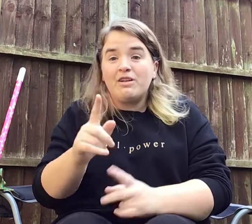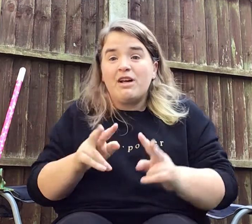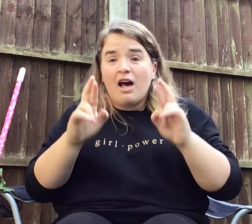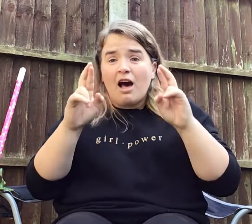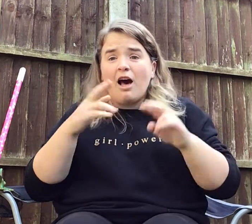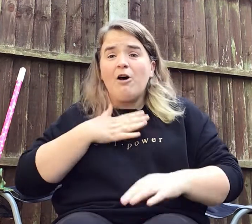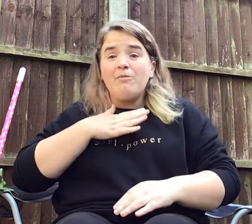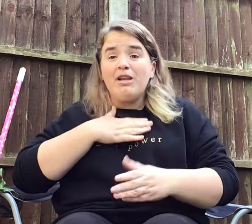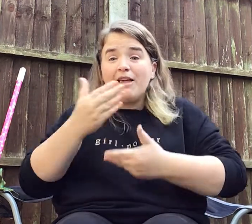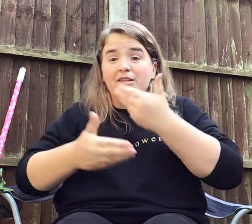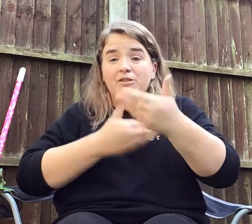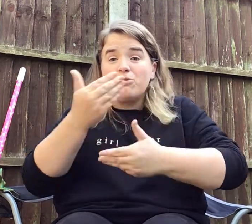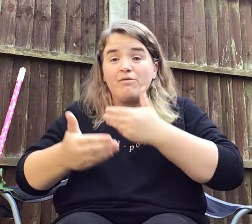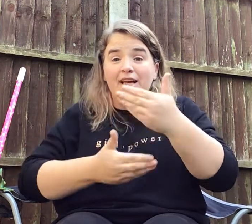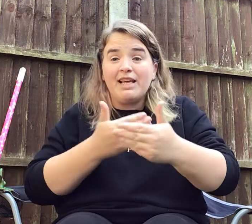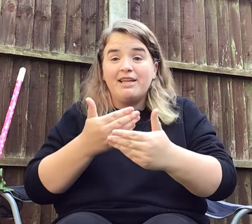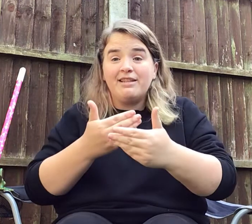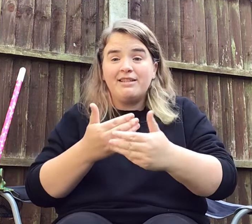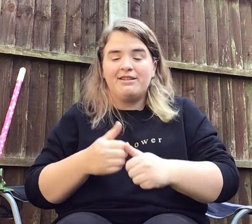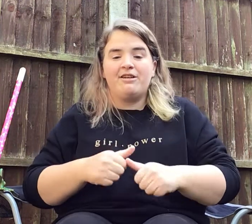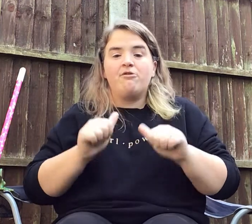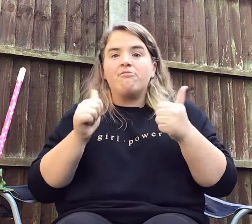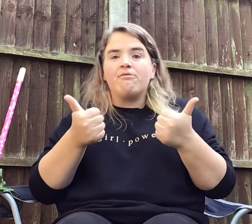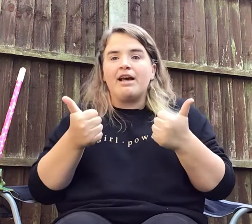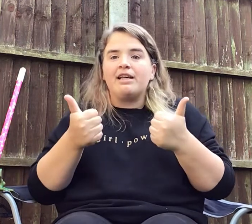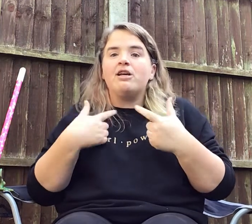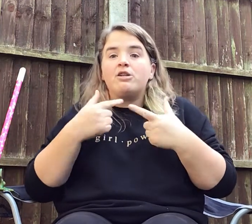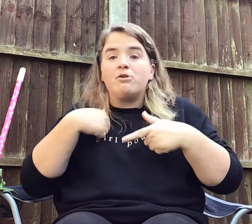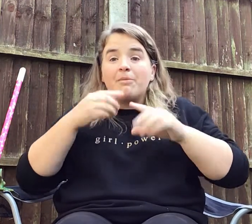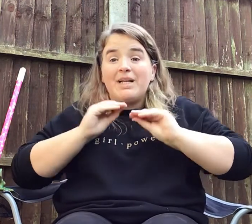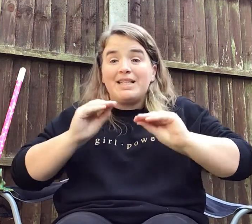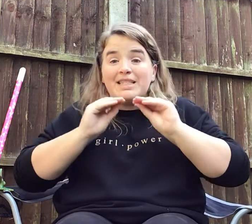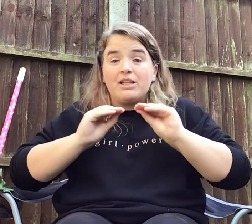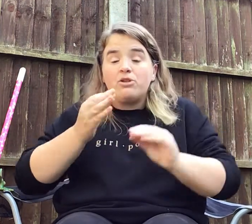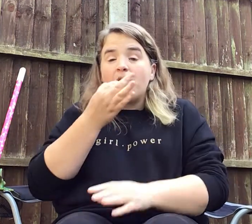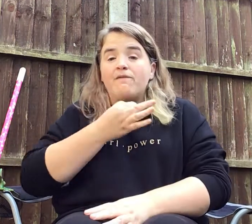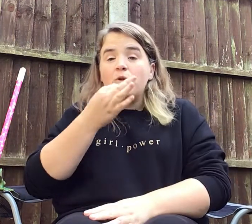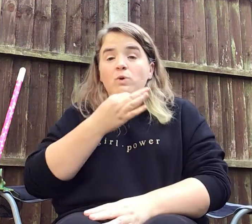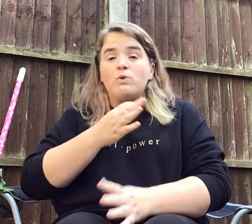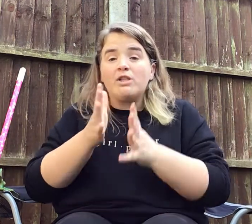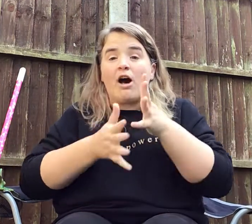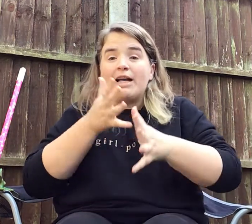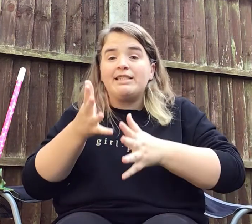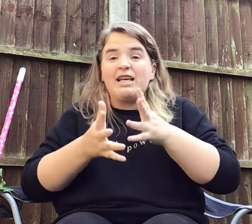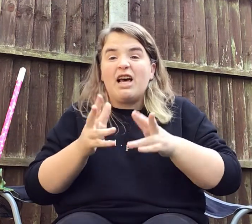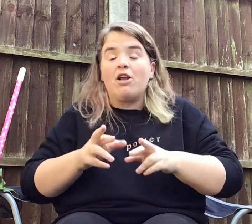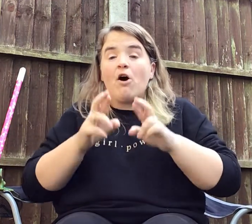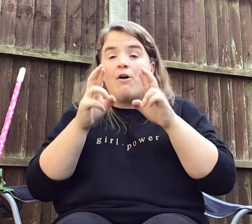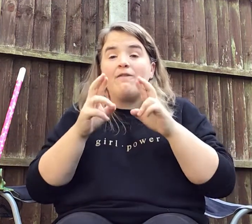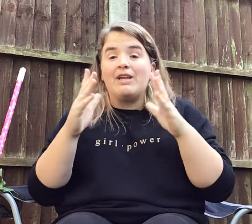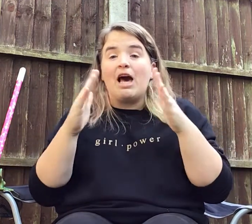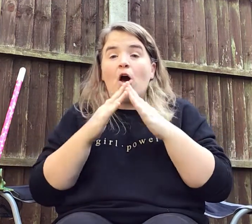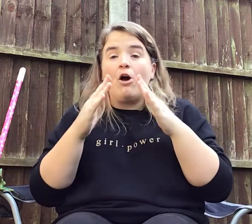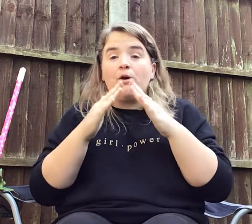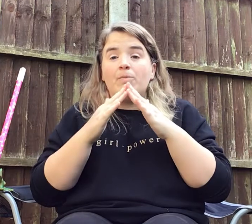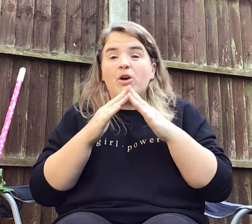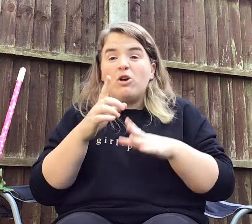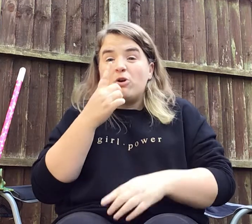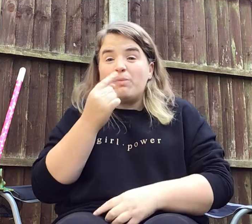I hope you like the story. Right, so I'm going to teach you a few signs and hopefully at home you'll be